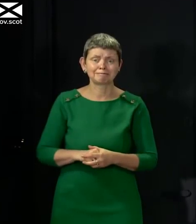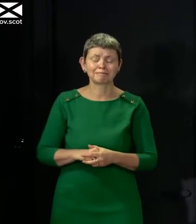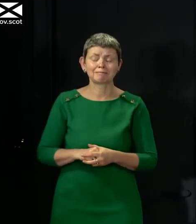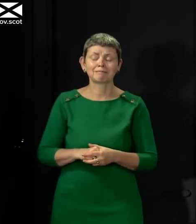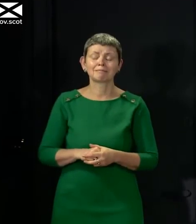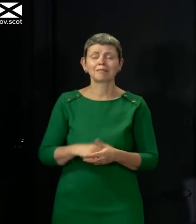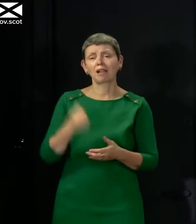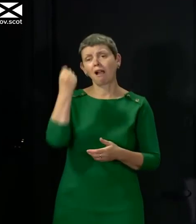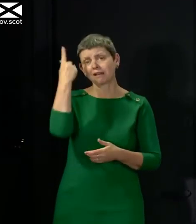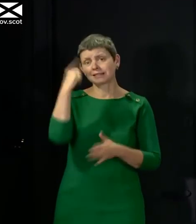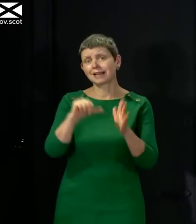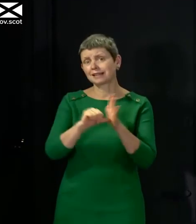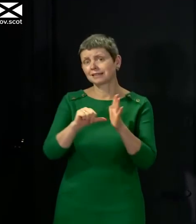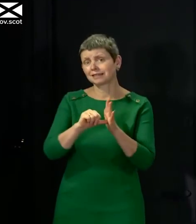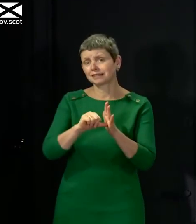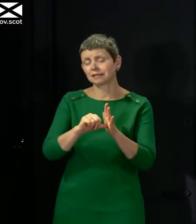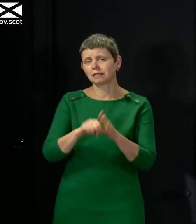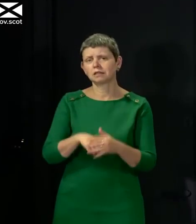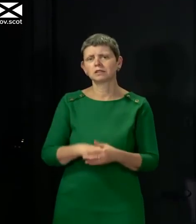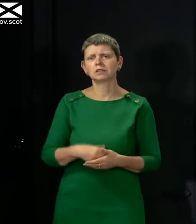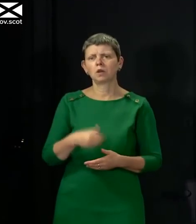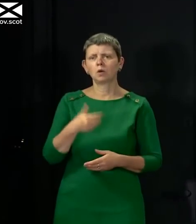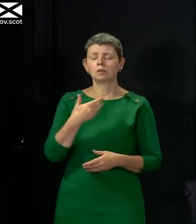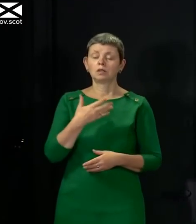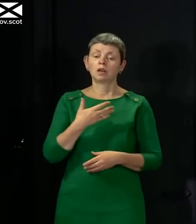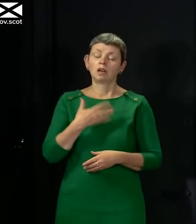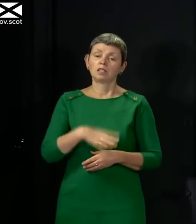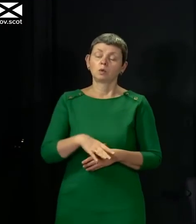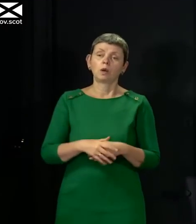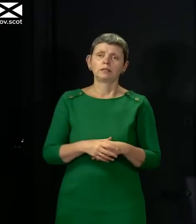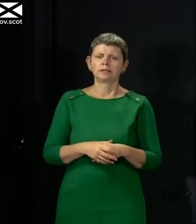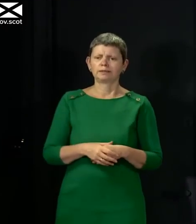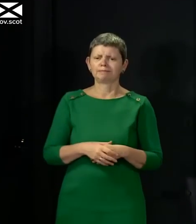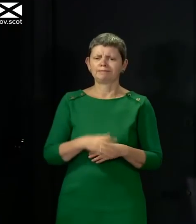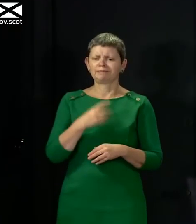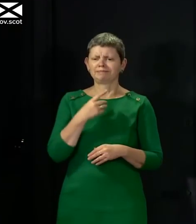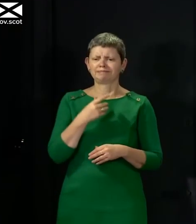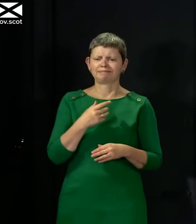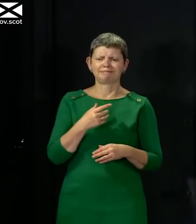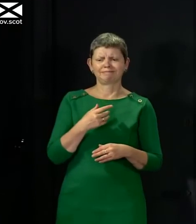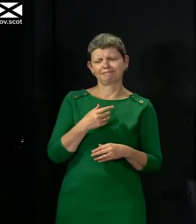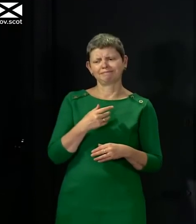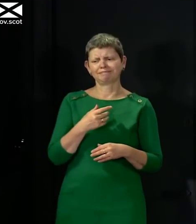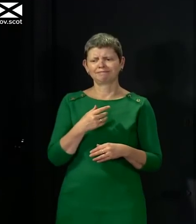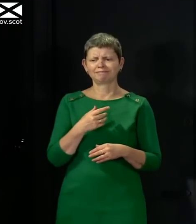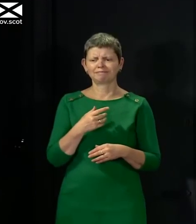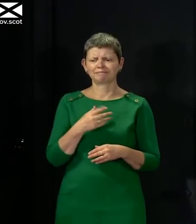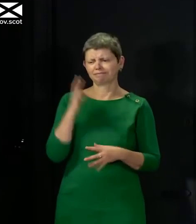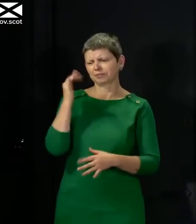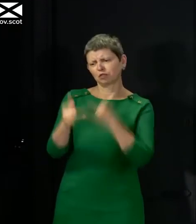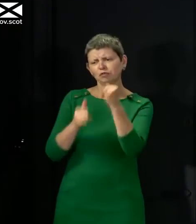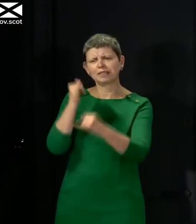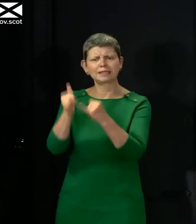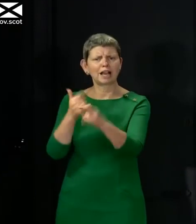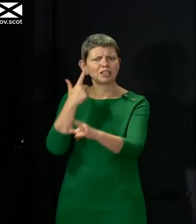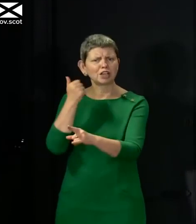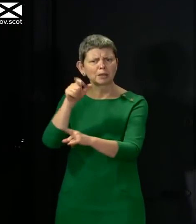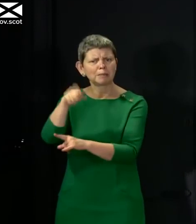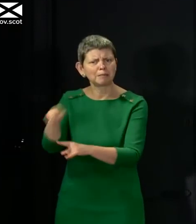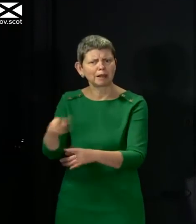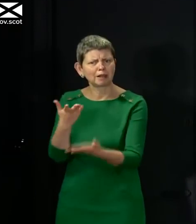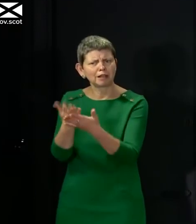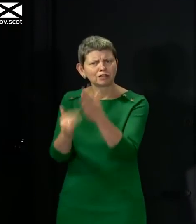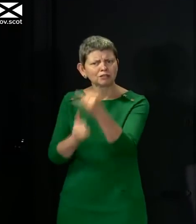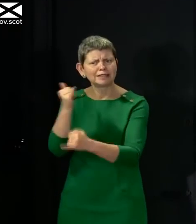I don't want to sound as if we're being censorious or critical of young people I absolutely